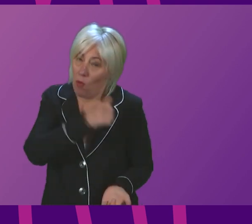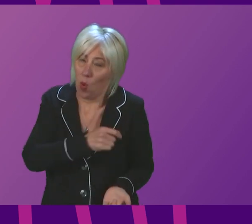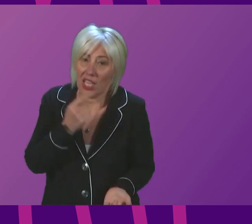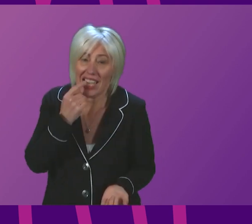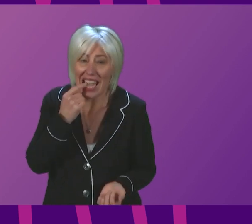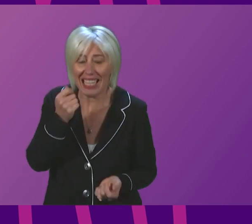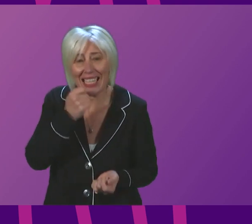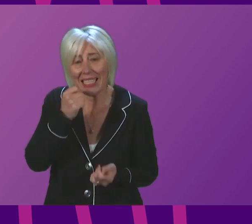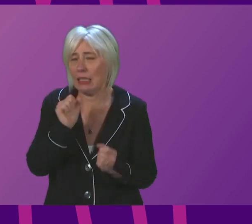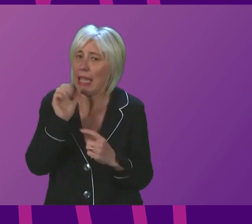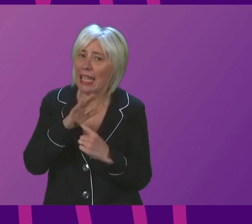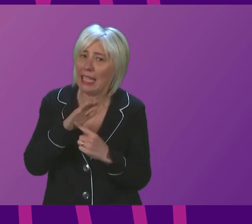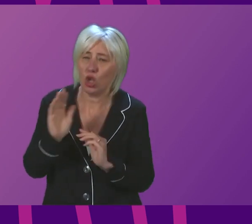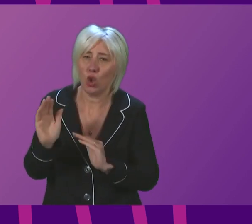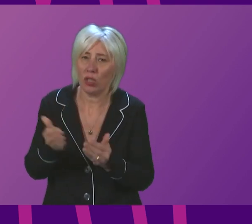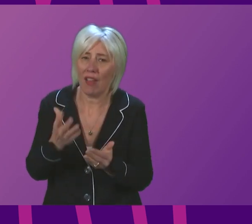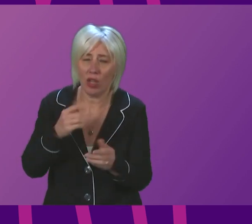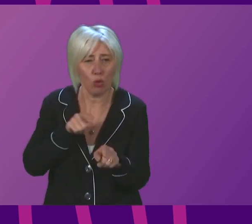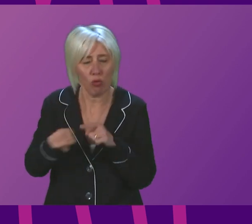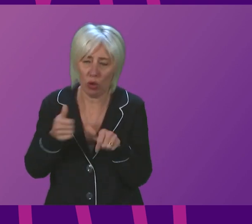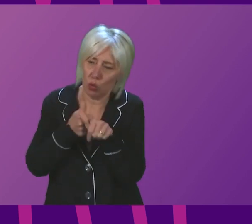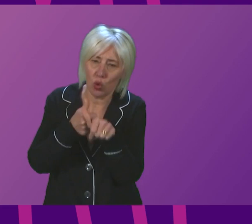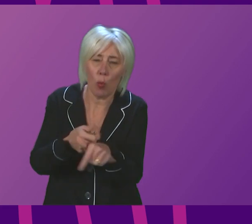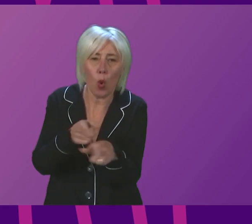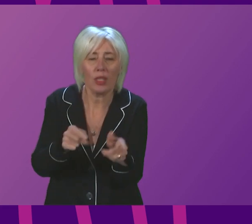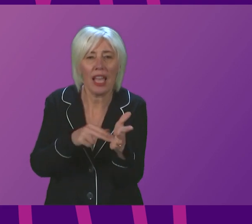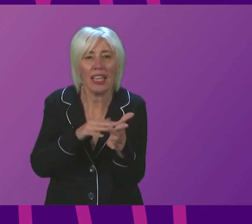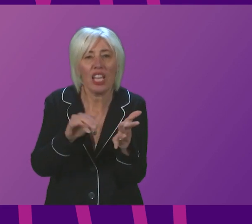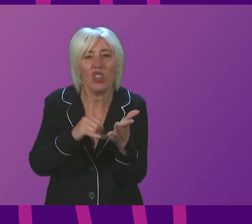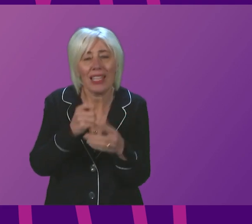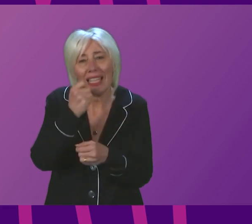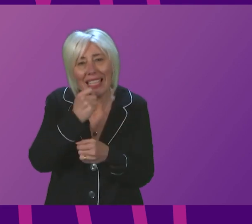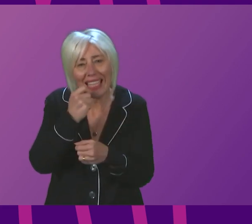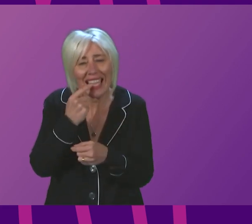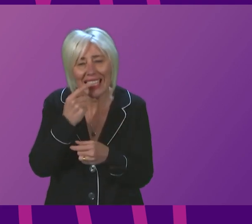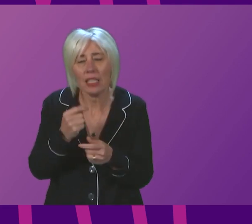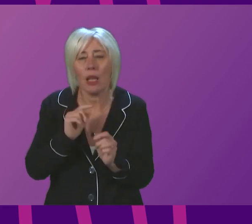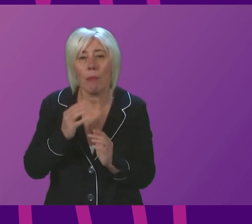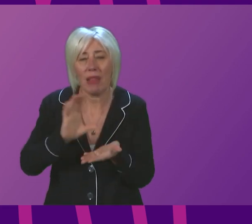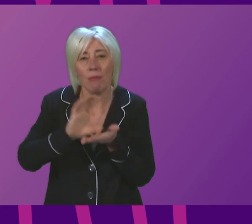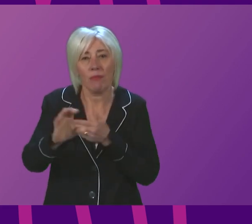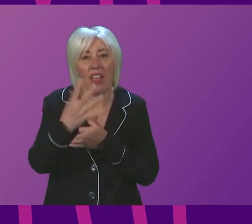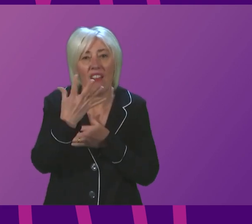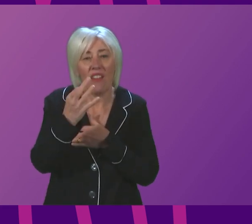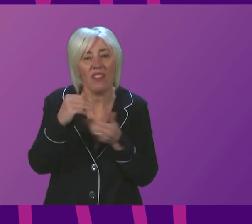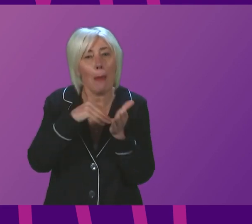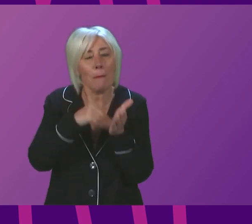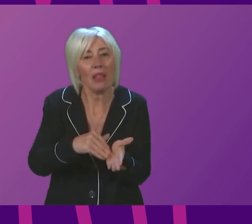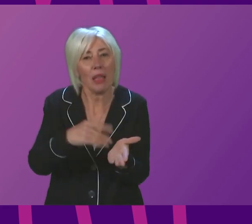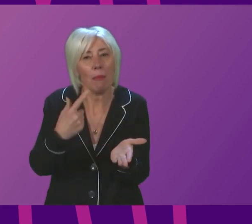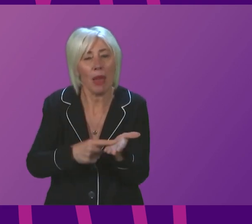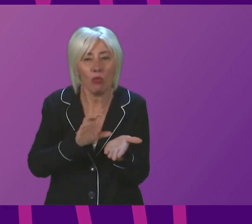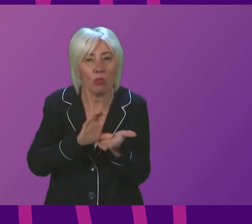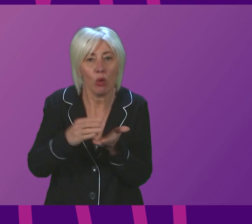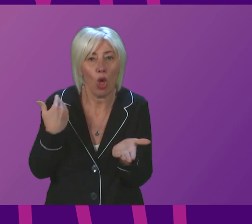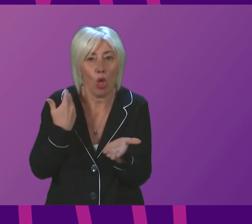essential services and we doing everything we can to support NHS dentistry. We have already provided £50 million of financial support payments throughout